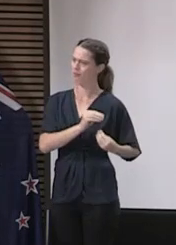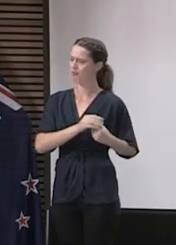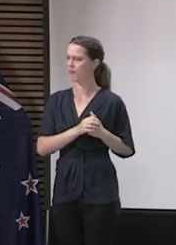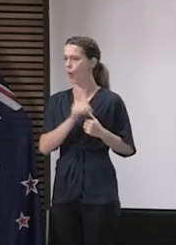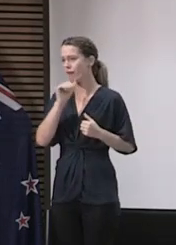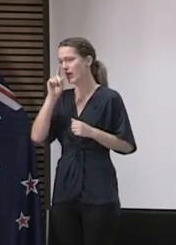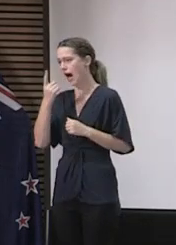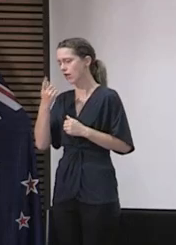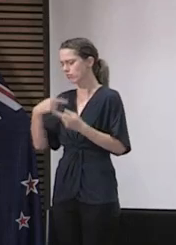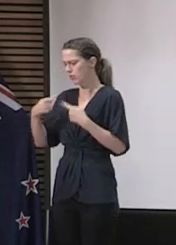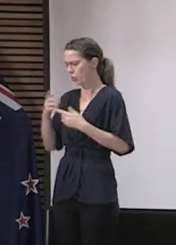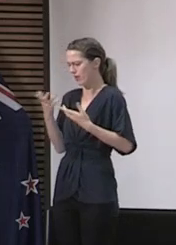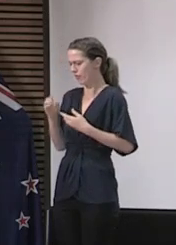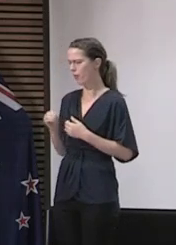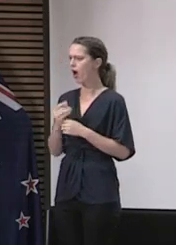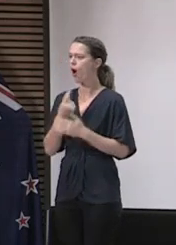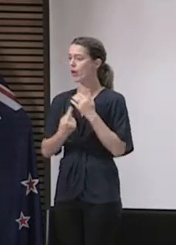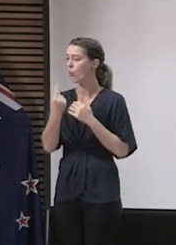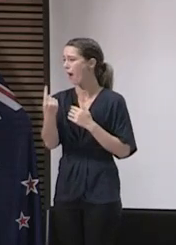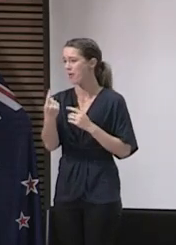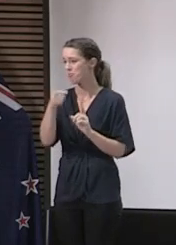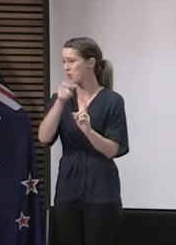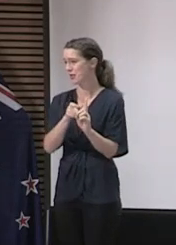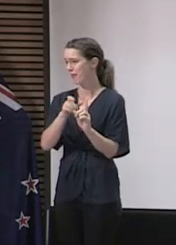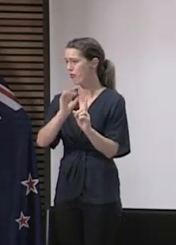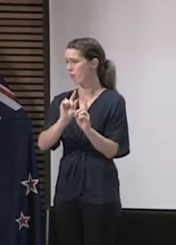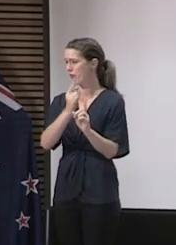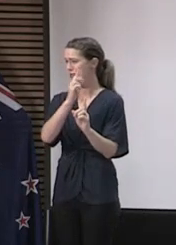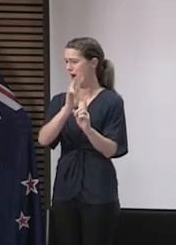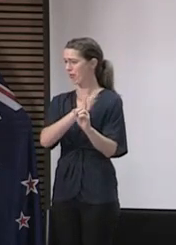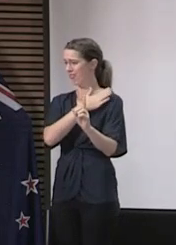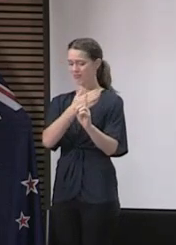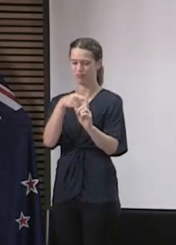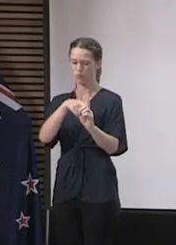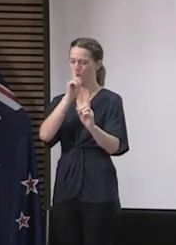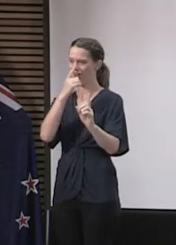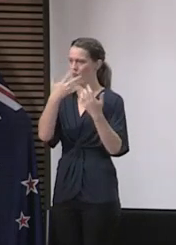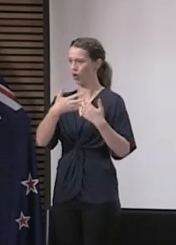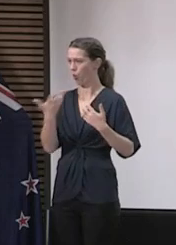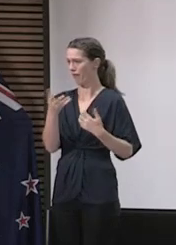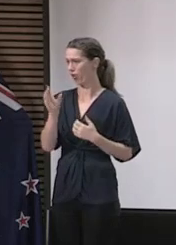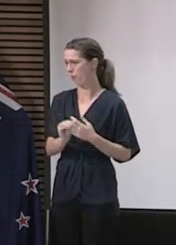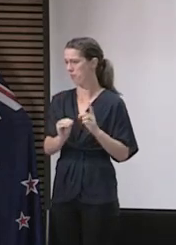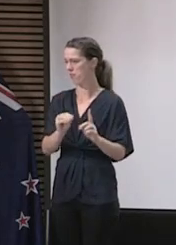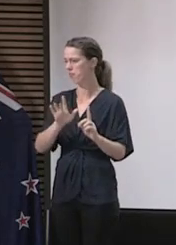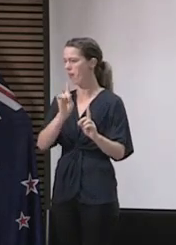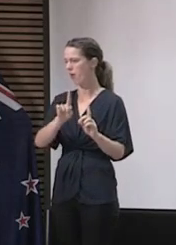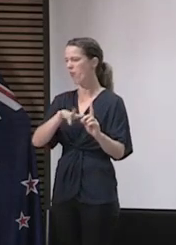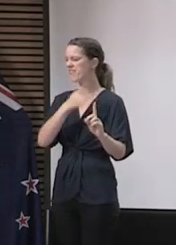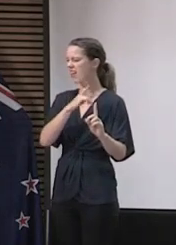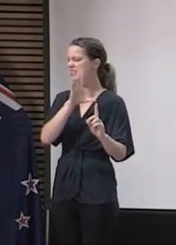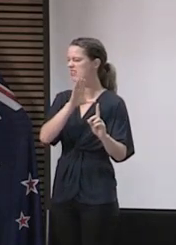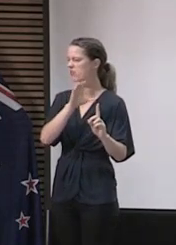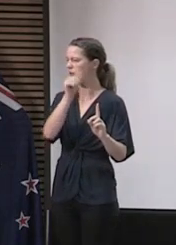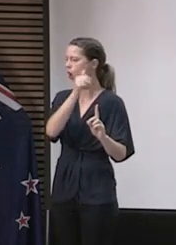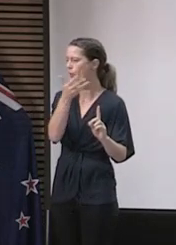whether we can't. And as I said earlier on, we've only got that one case since the 1st of April, where even then there's a strong suspicion that we can't